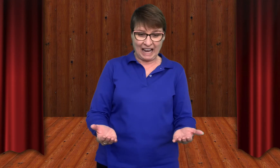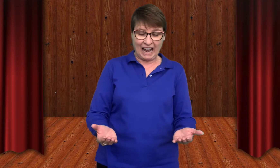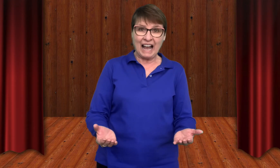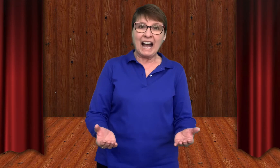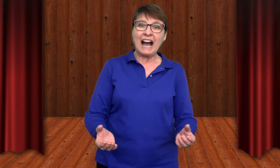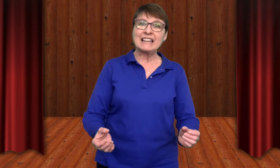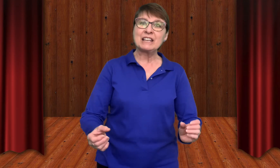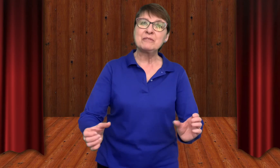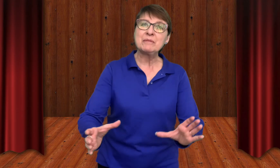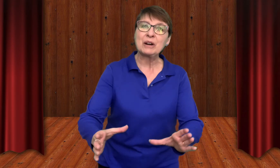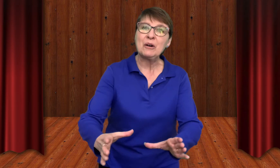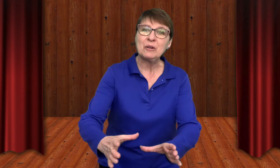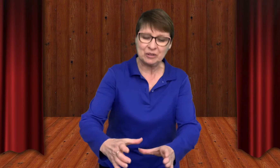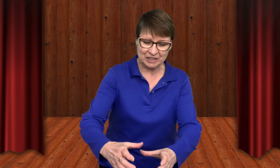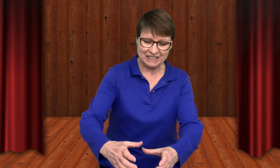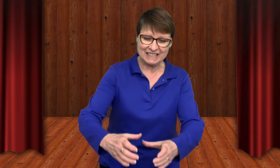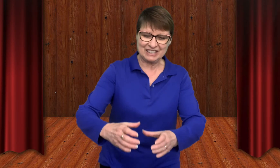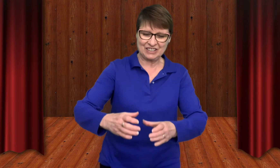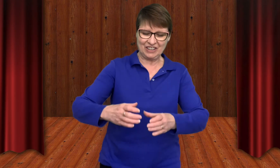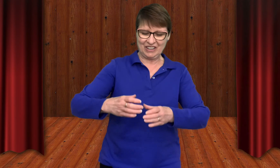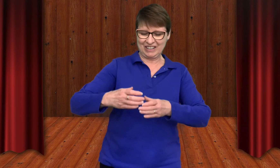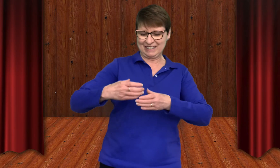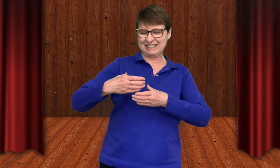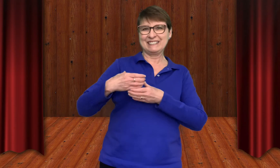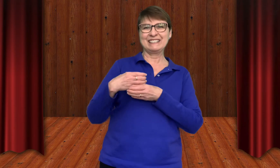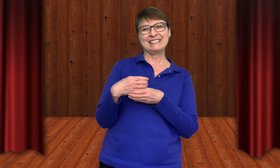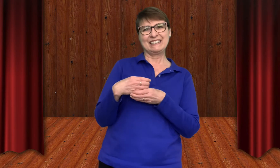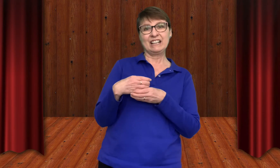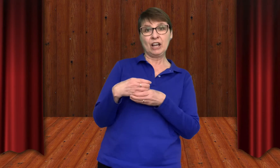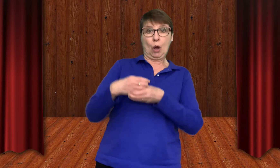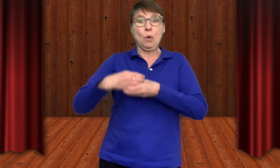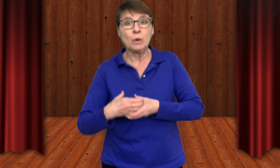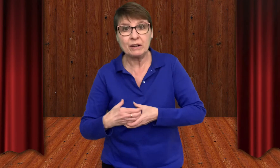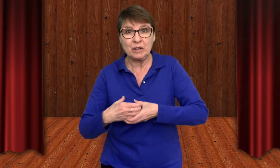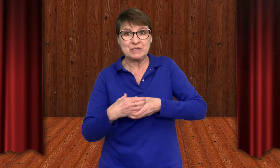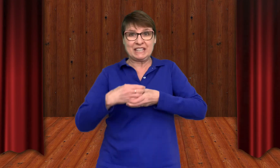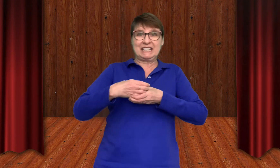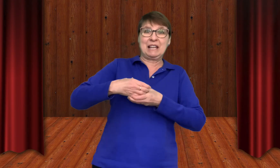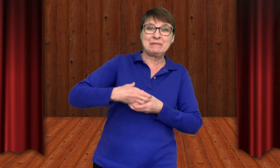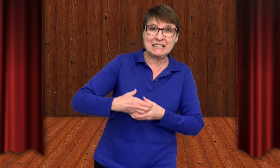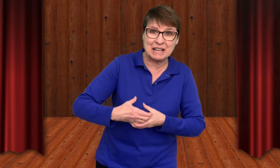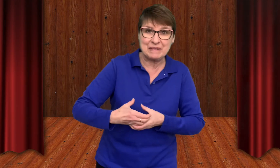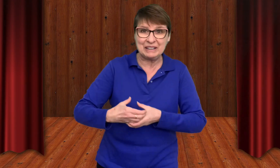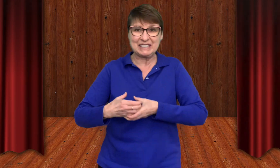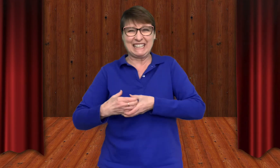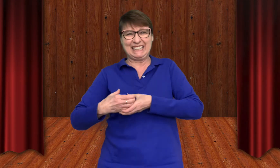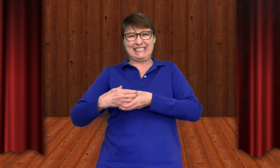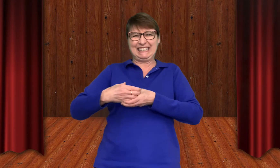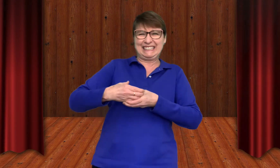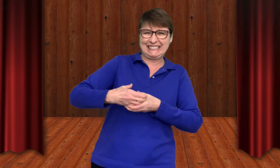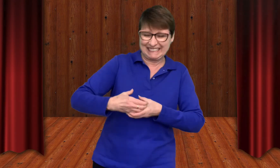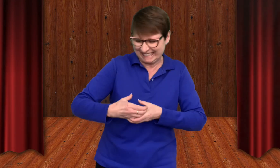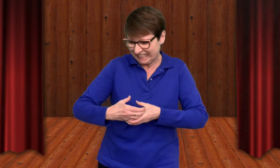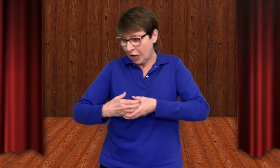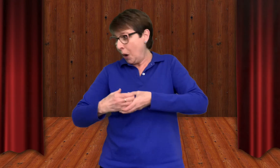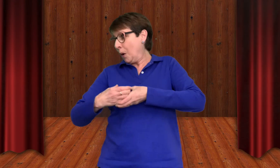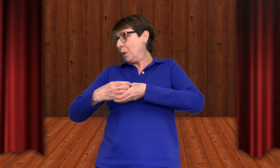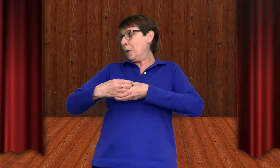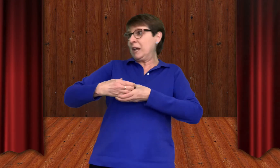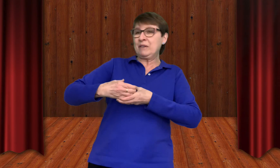I think we want to hold on to this jar. Oh, here goes the assembly line belt. Oh, here